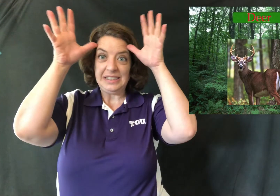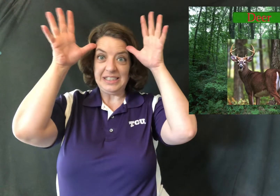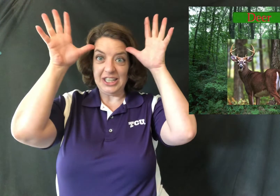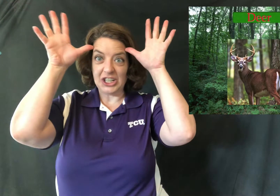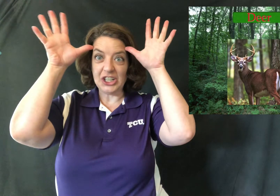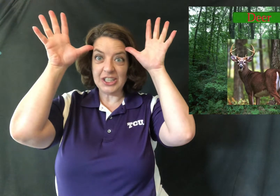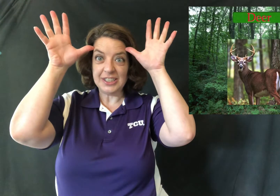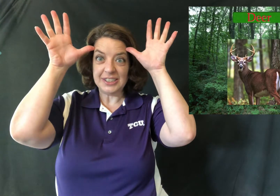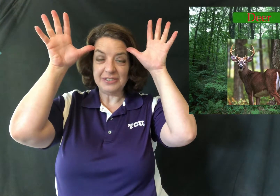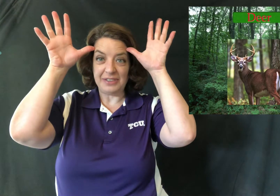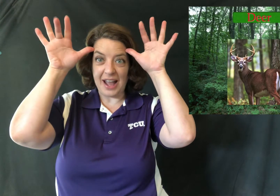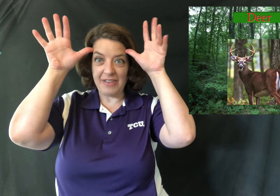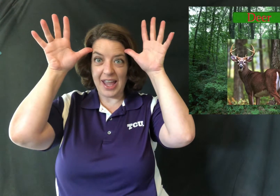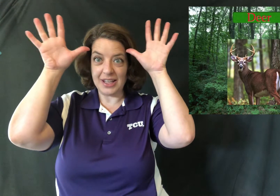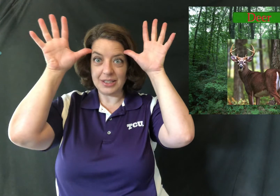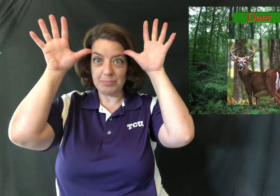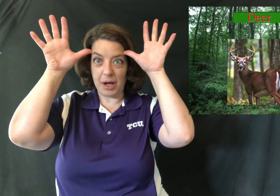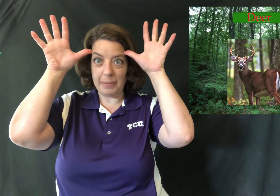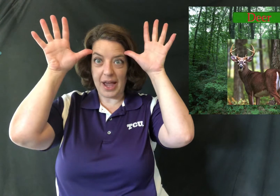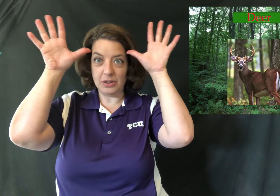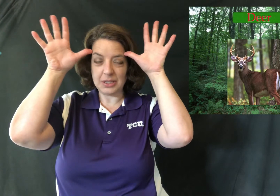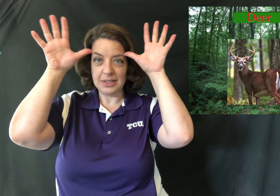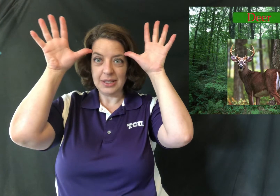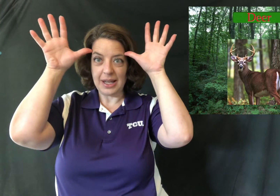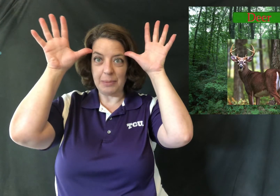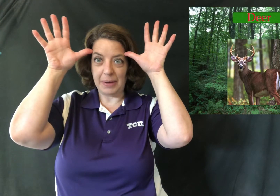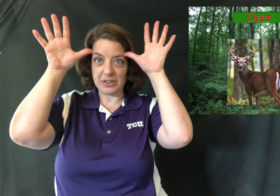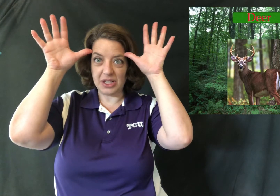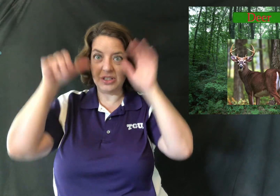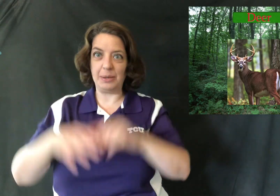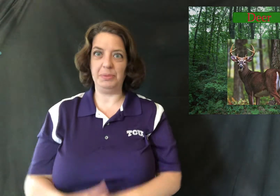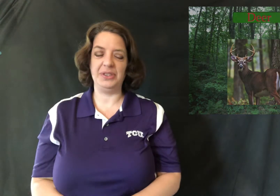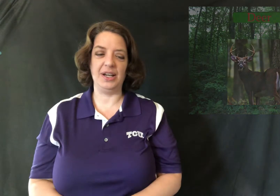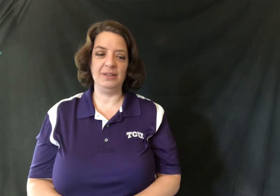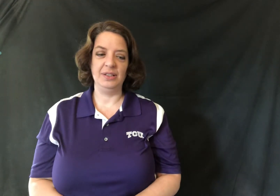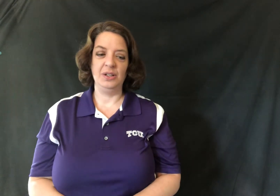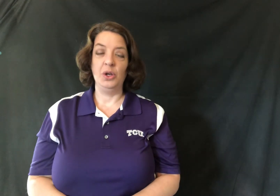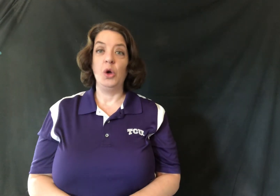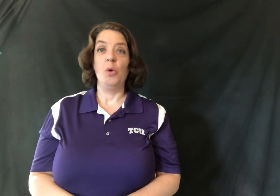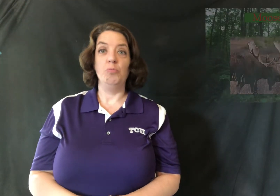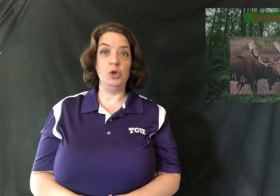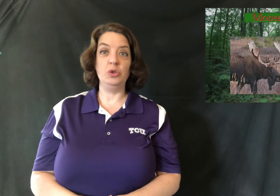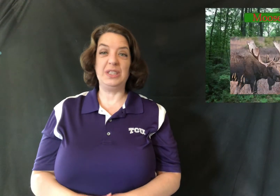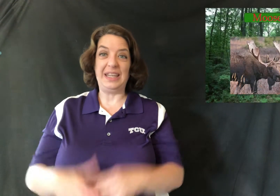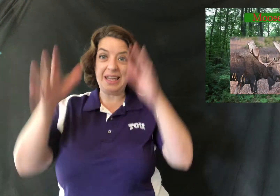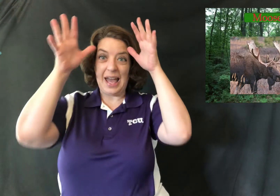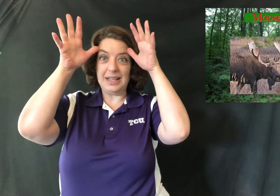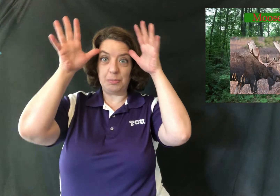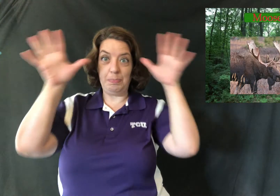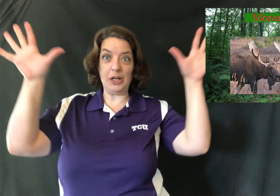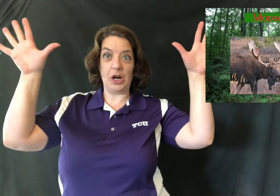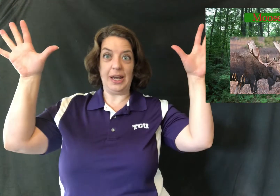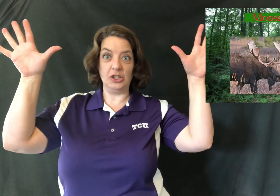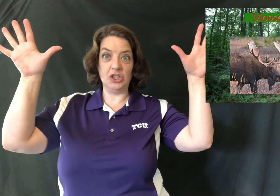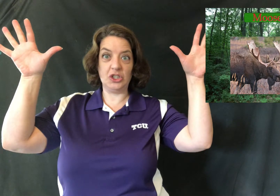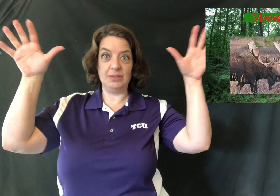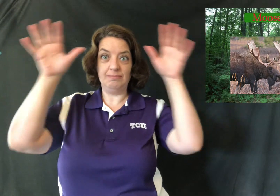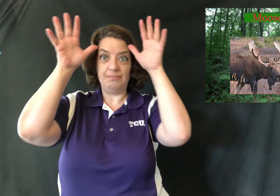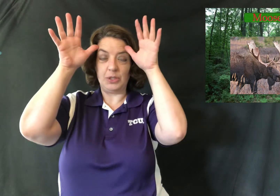deer five hands palm out kind of bounce on your temples there moose he has bigger antlers so